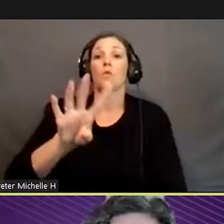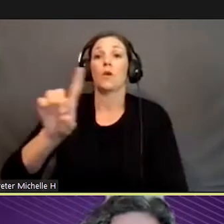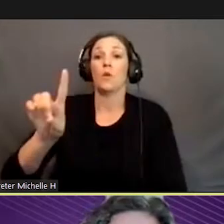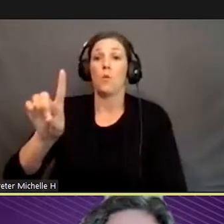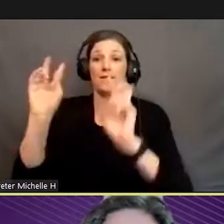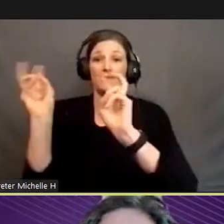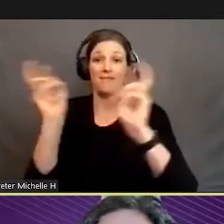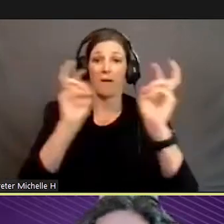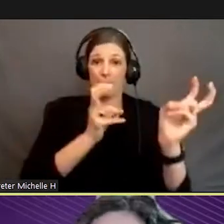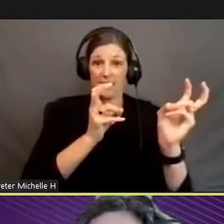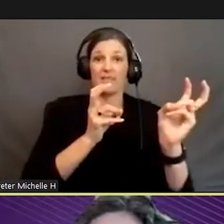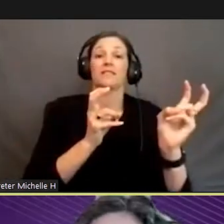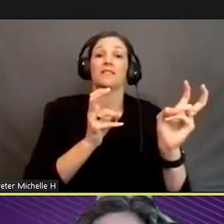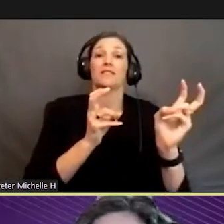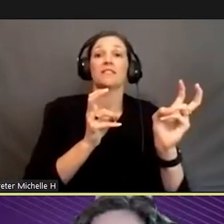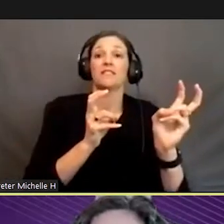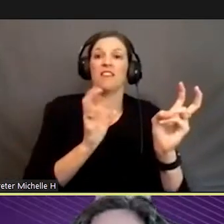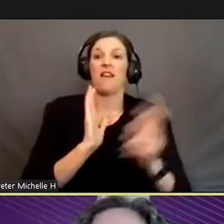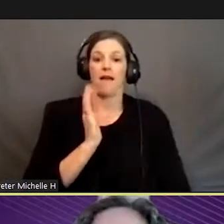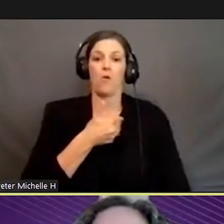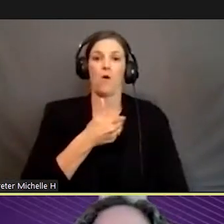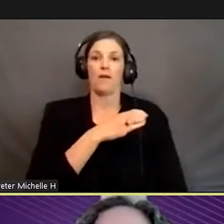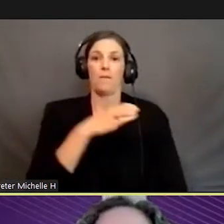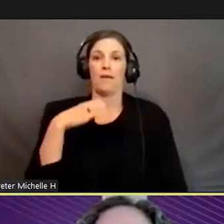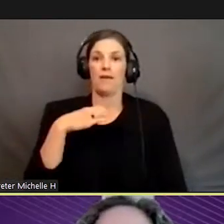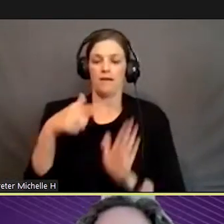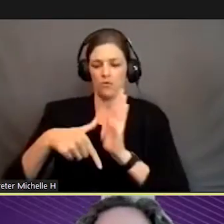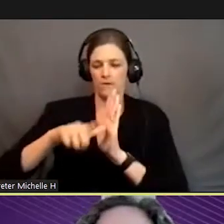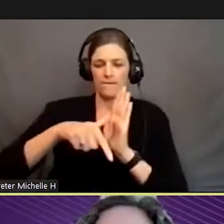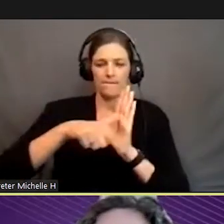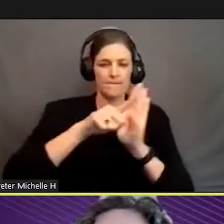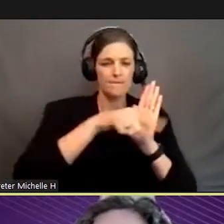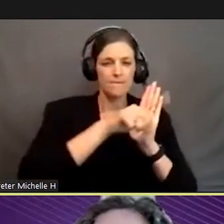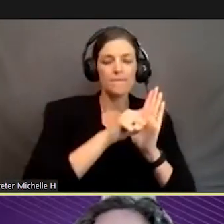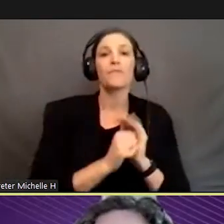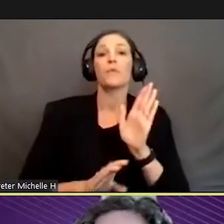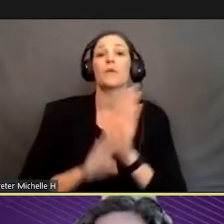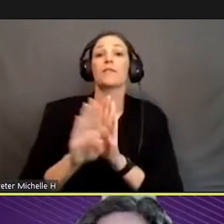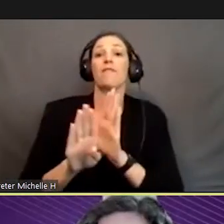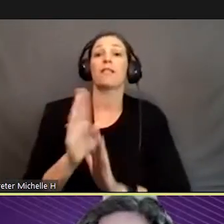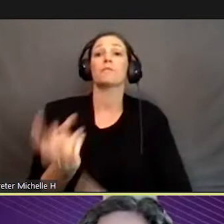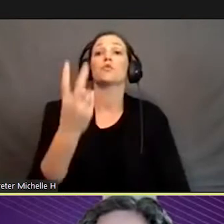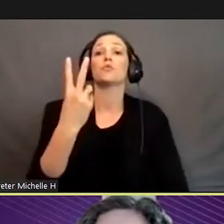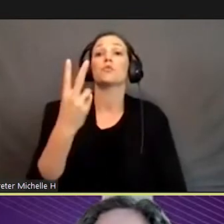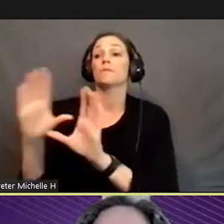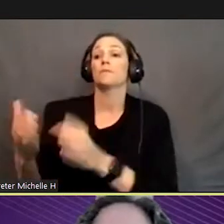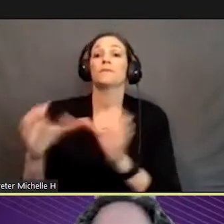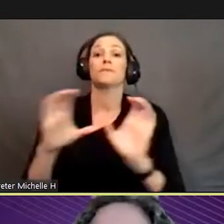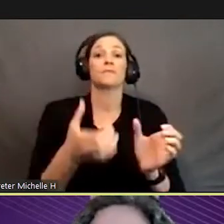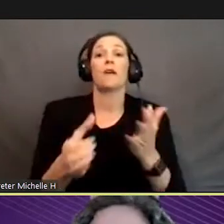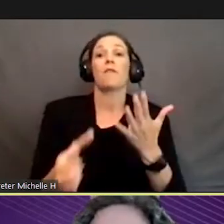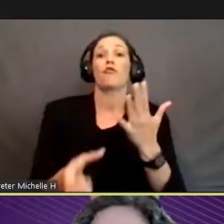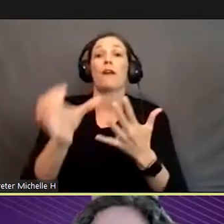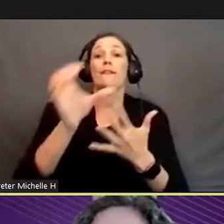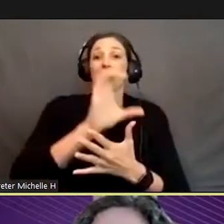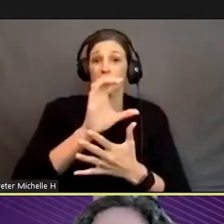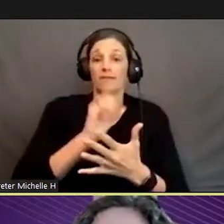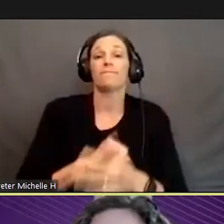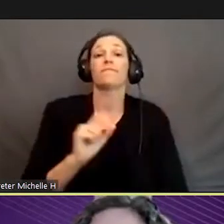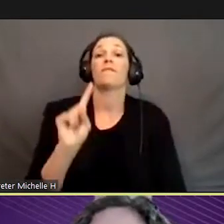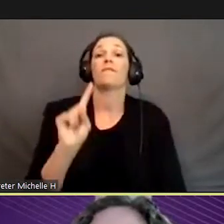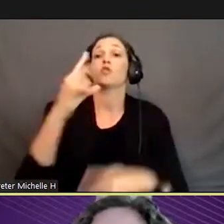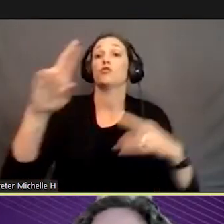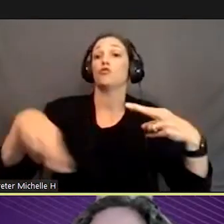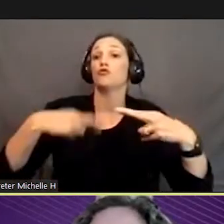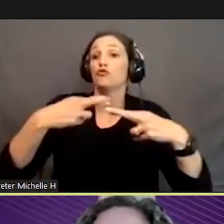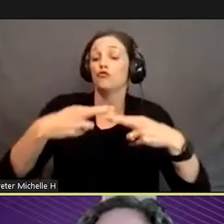topics that our committee reviewed. We developed two sets of criteria. The first round criteria